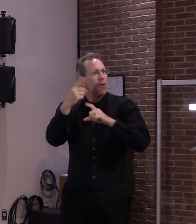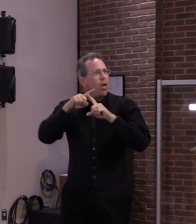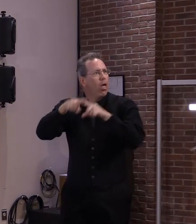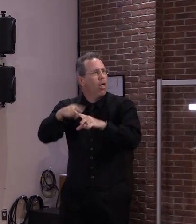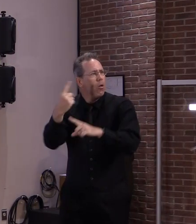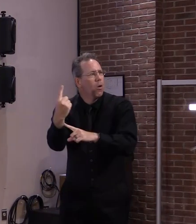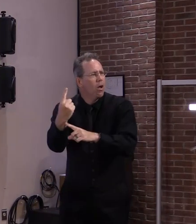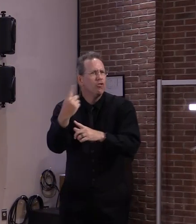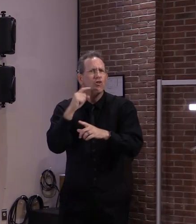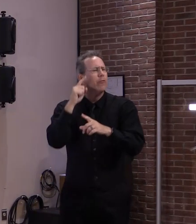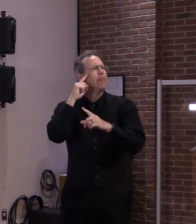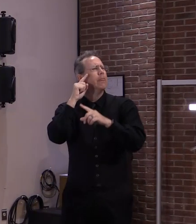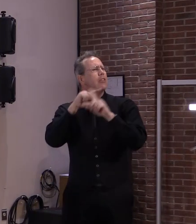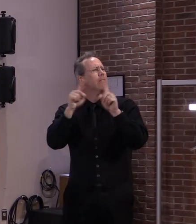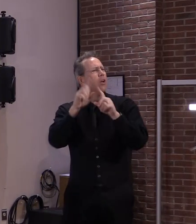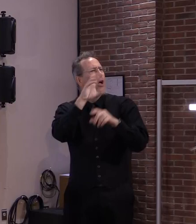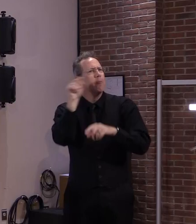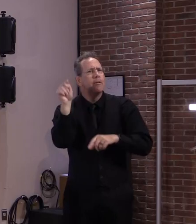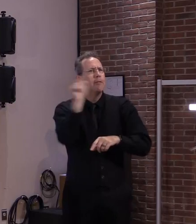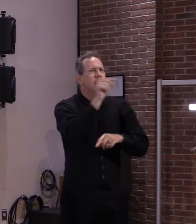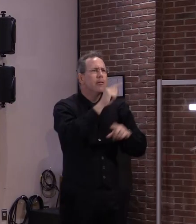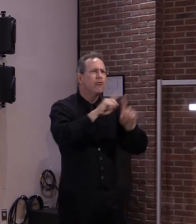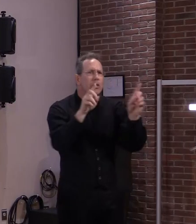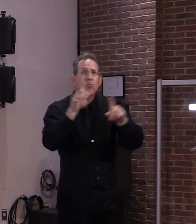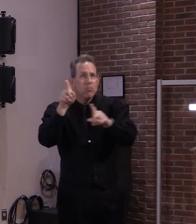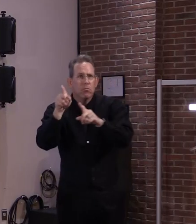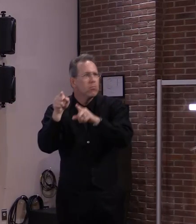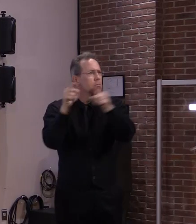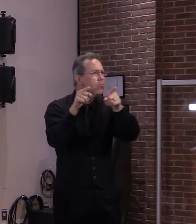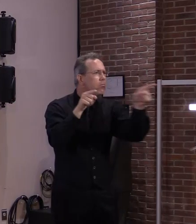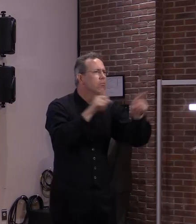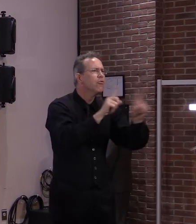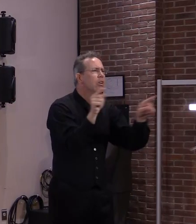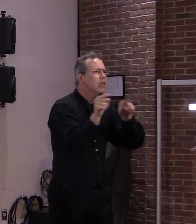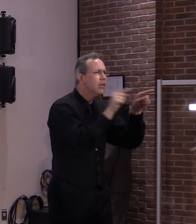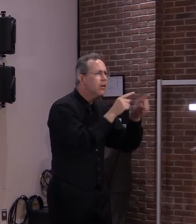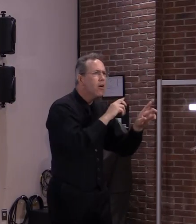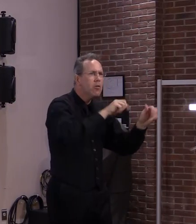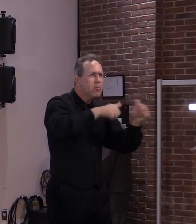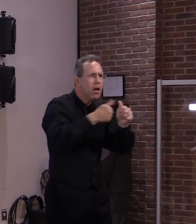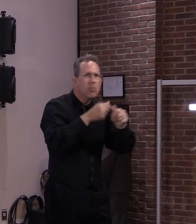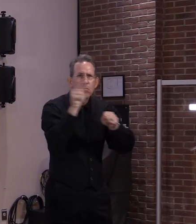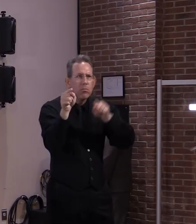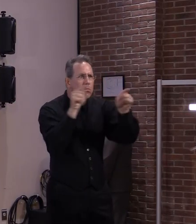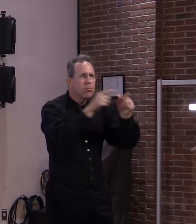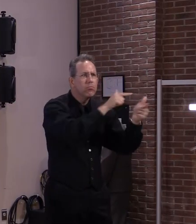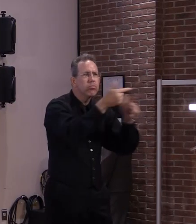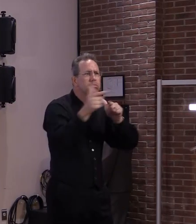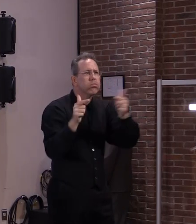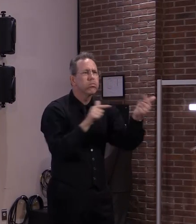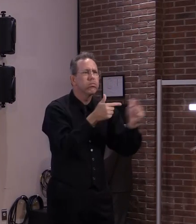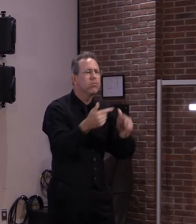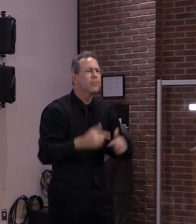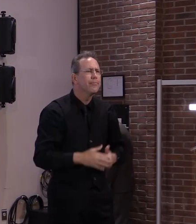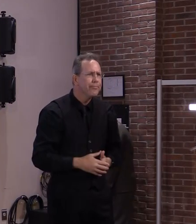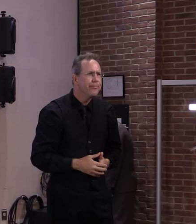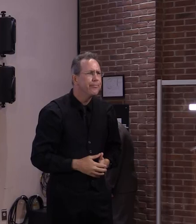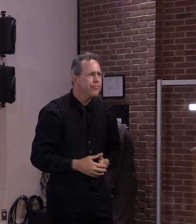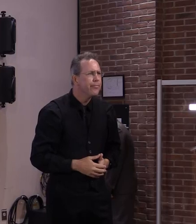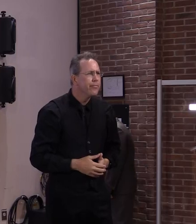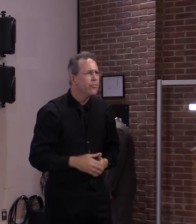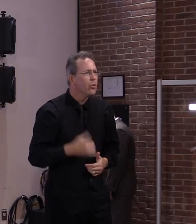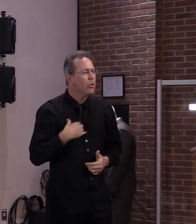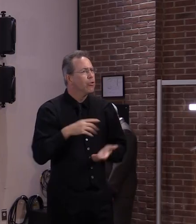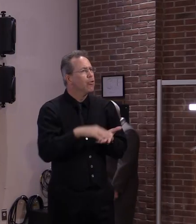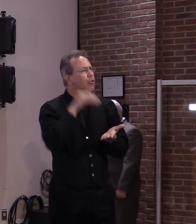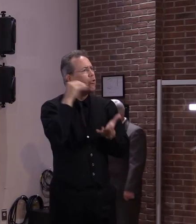along the way but we learned it early along the way so we tried to implement things as quickly as possible that would